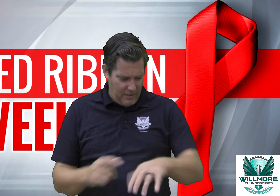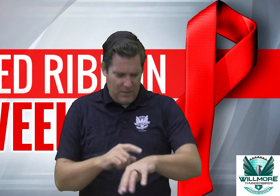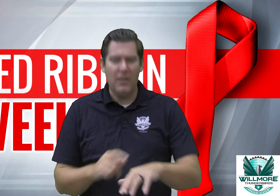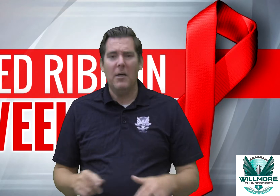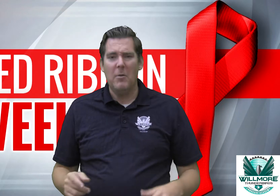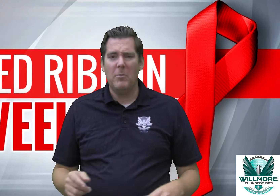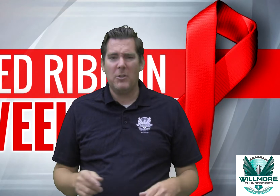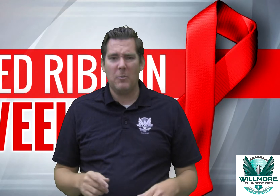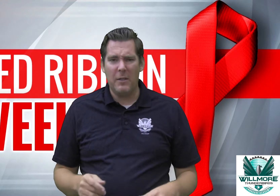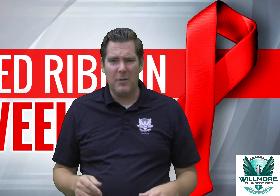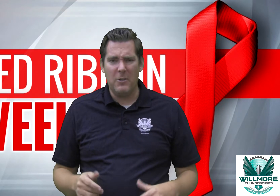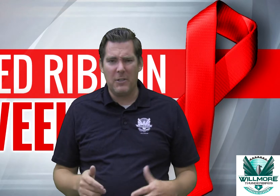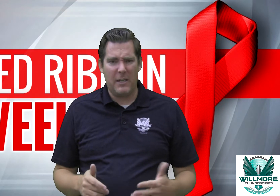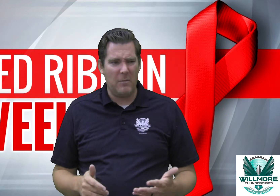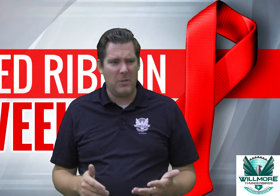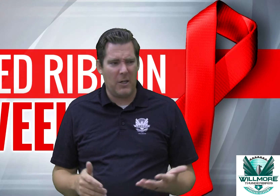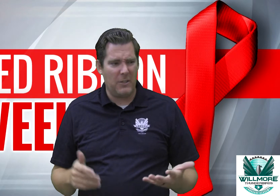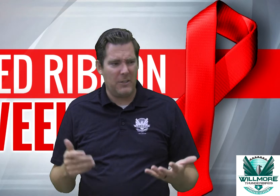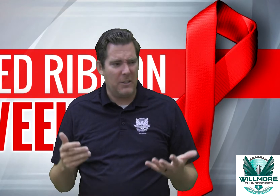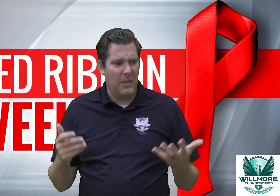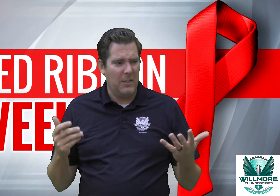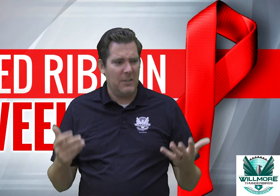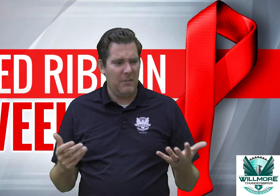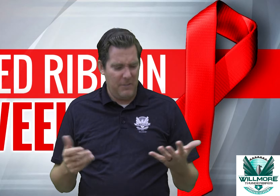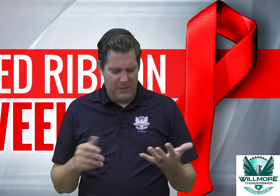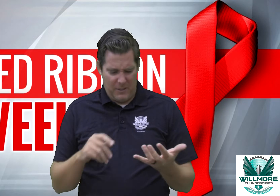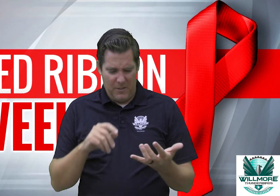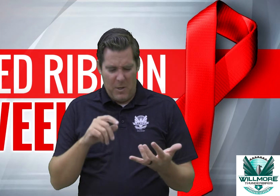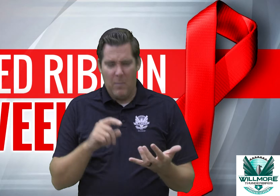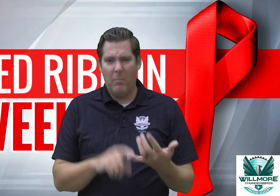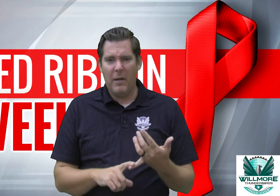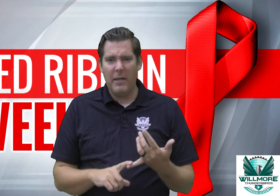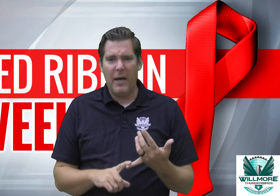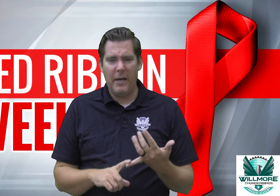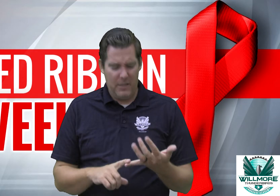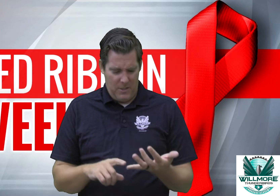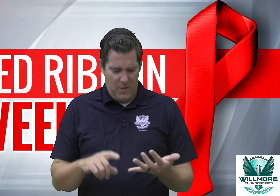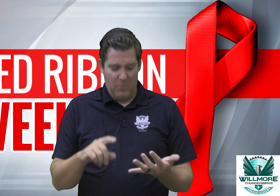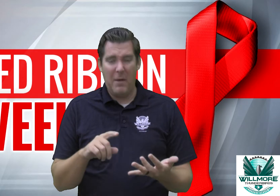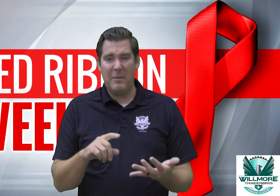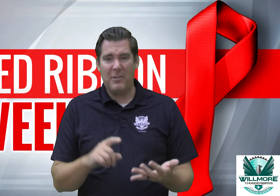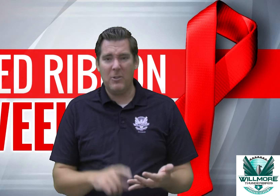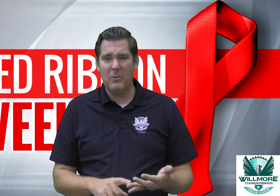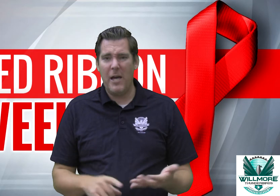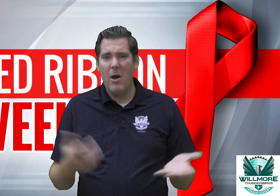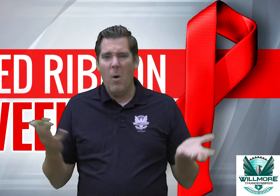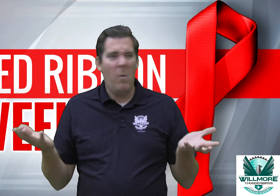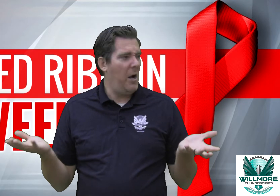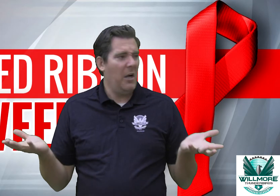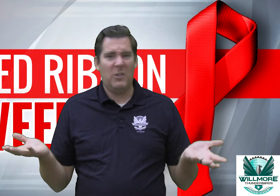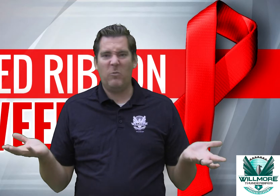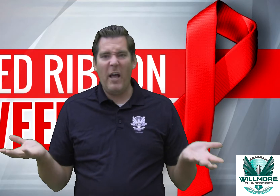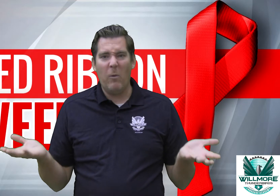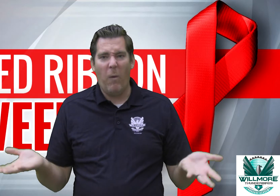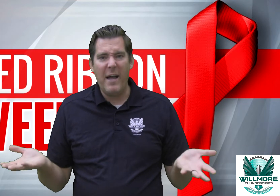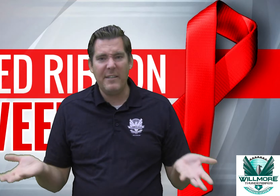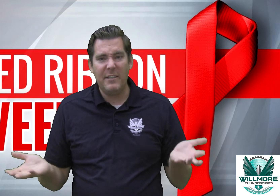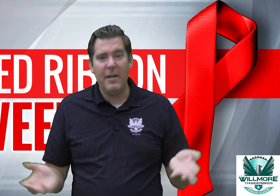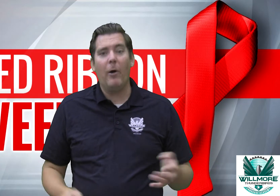Mr. Wheeler usually comes on our TVs on Monday or maybe Tuesday it's Friday why is he here